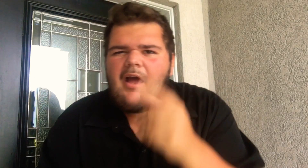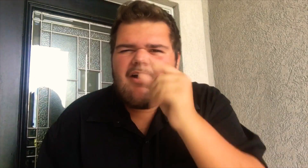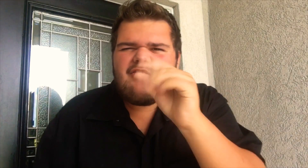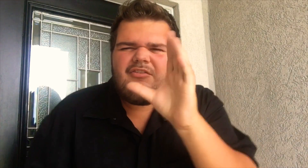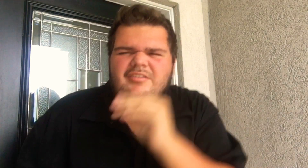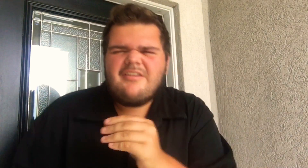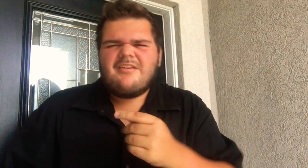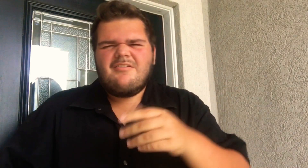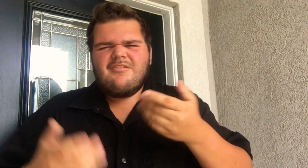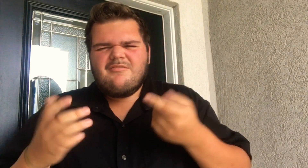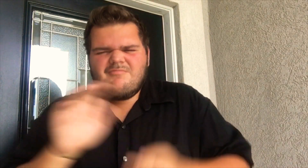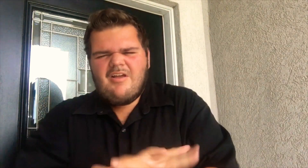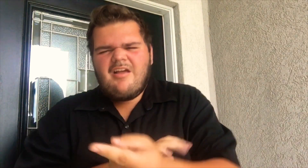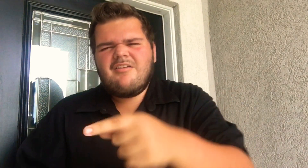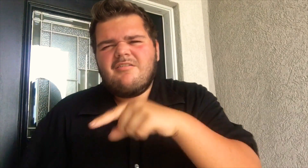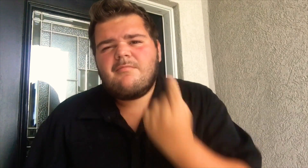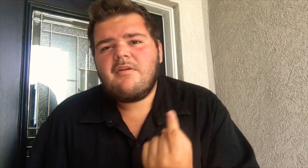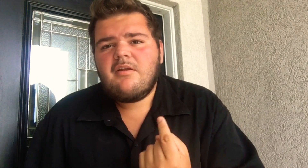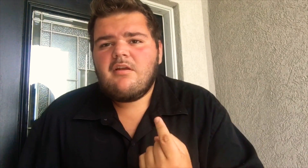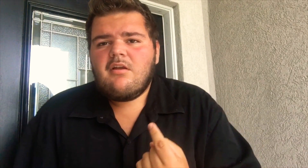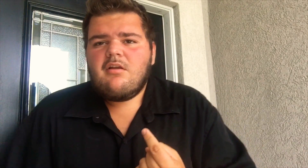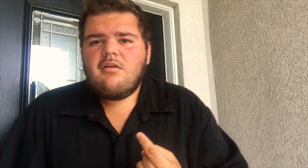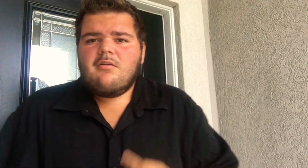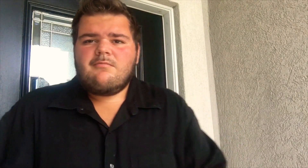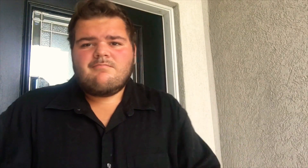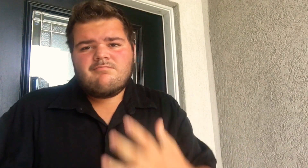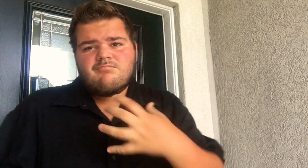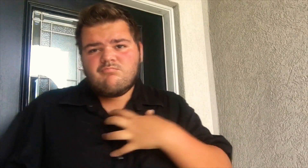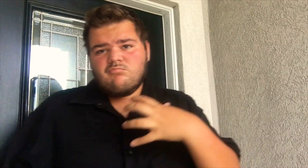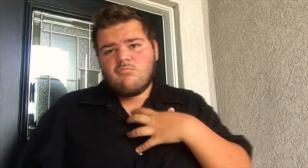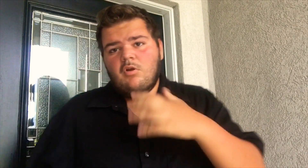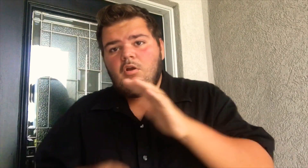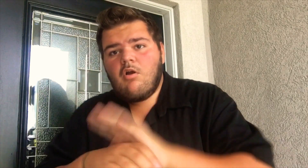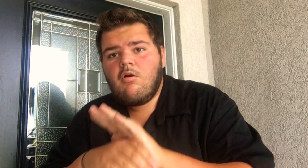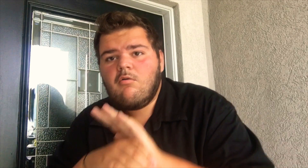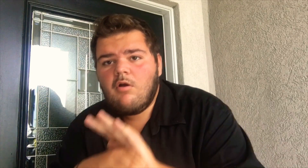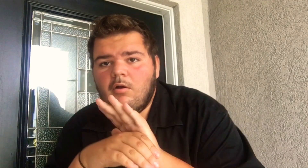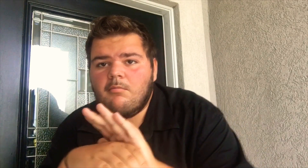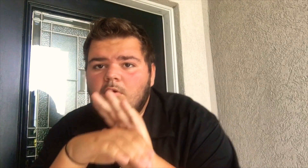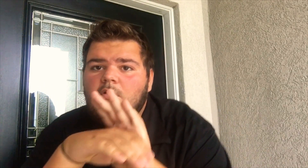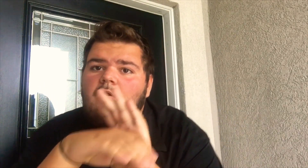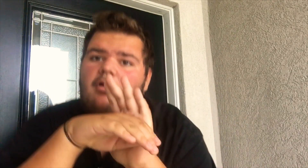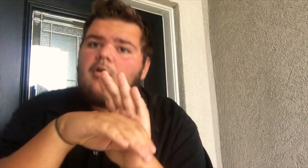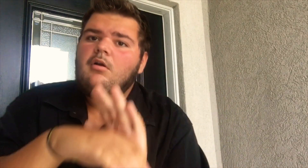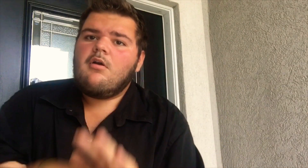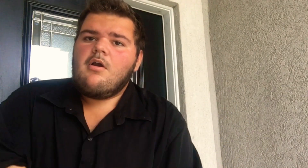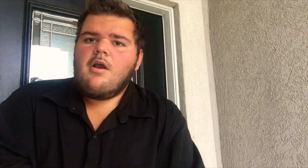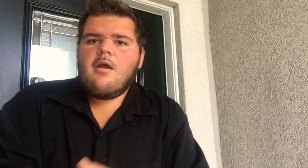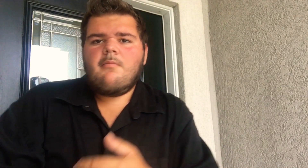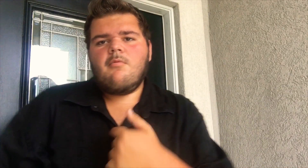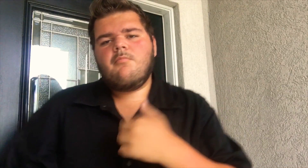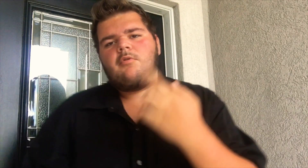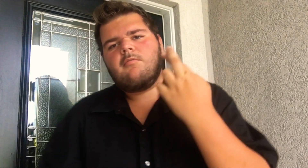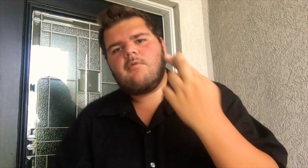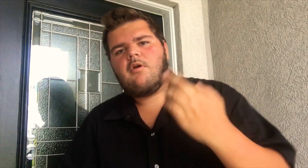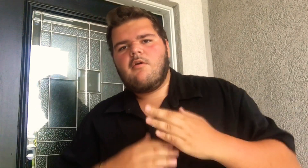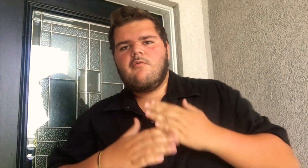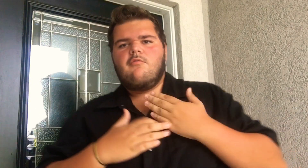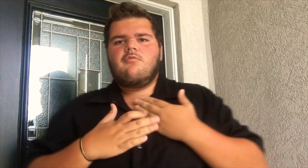you sleep when you lie to me? All that fear and all that pressure I'm hoping that my love will keep